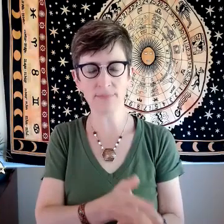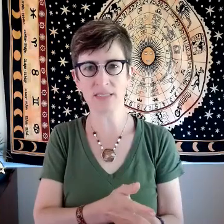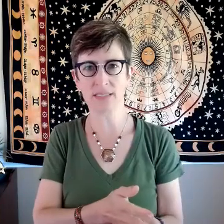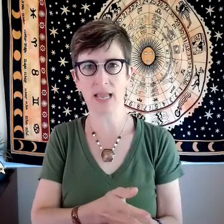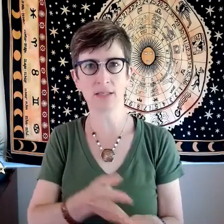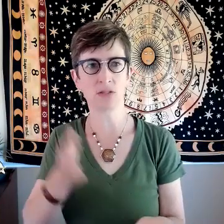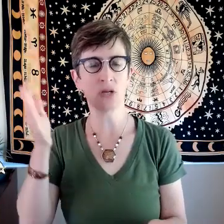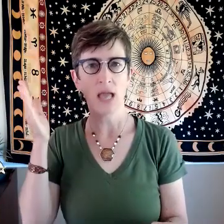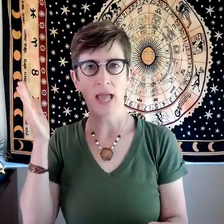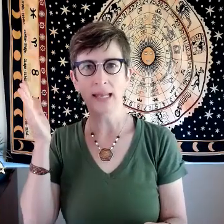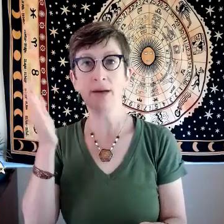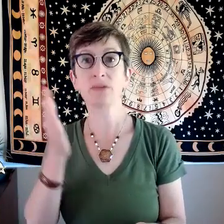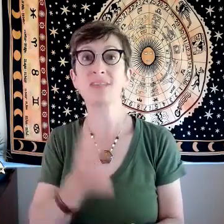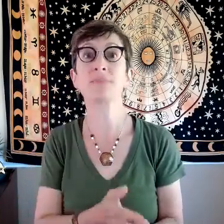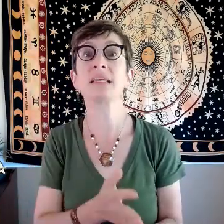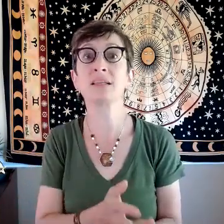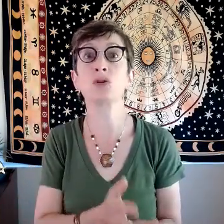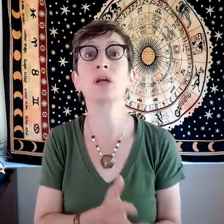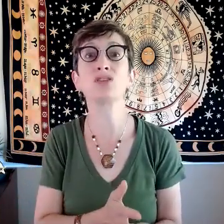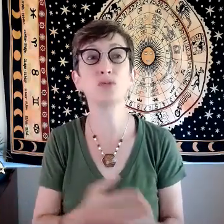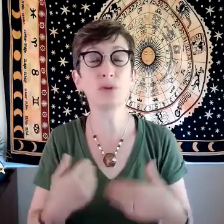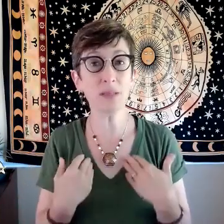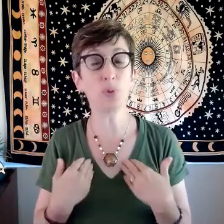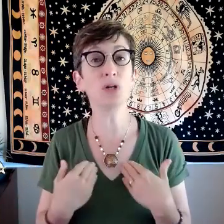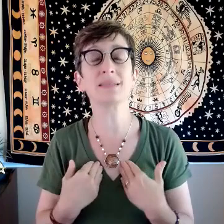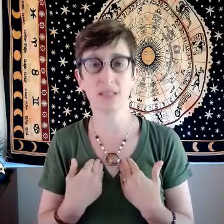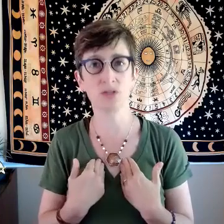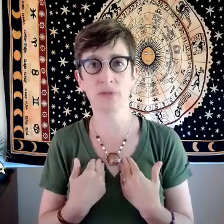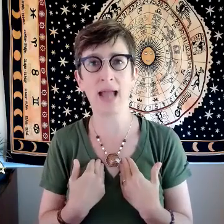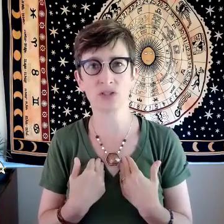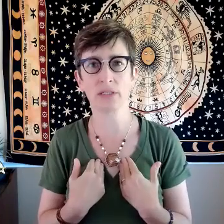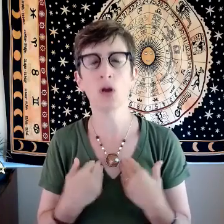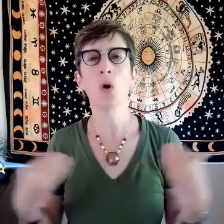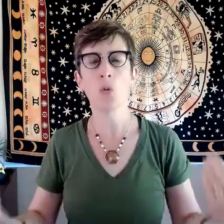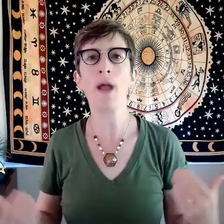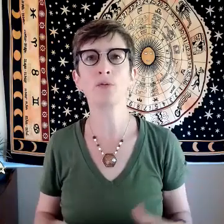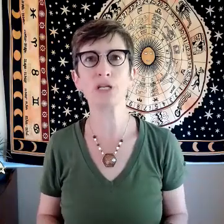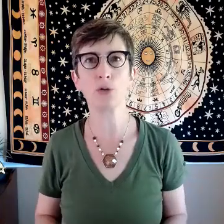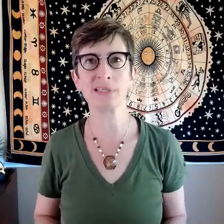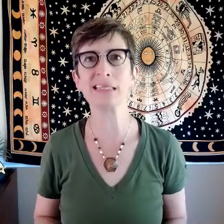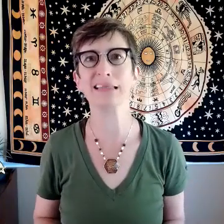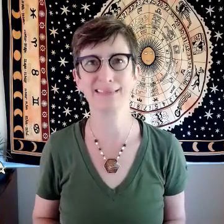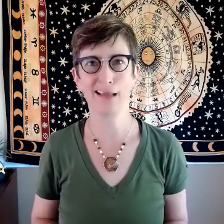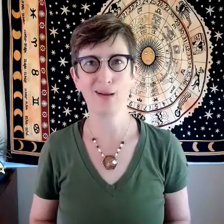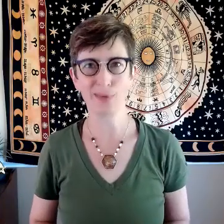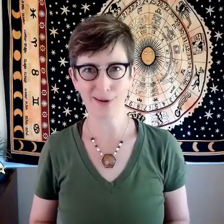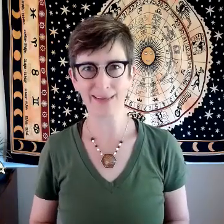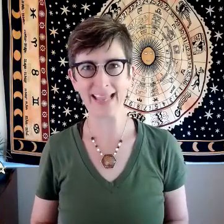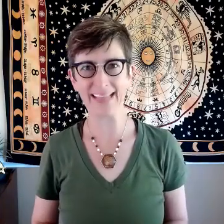litmus test and out of something that's going to really put us into reaction when we don't see it with our kid